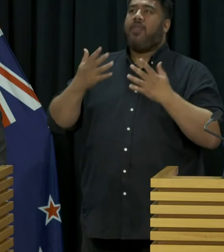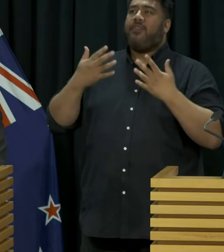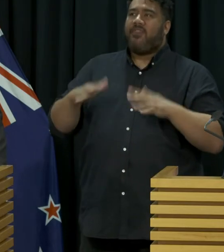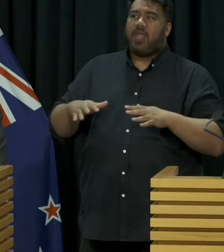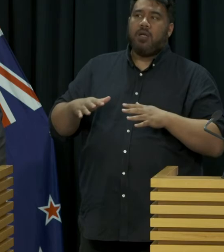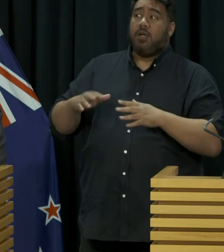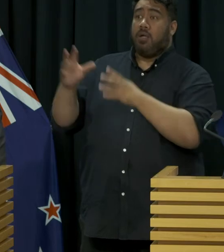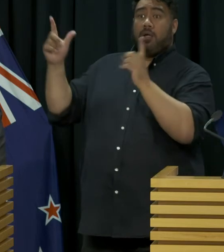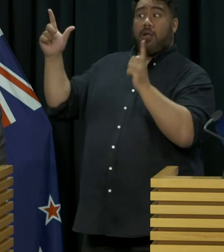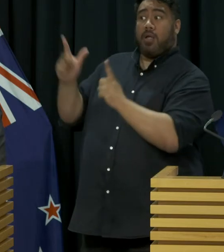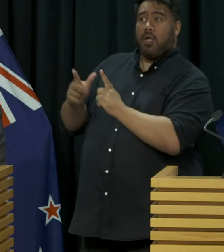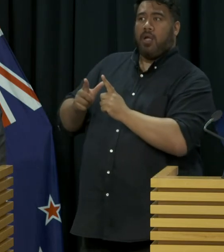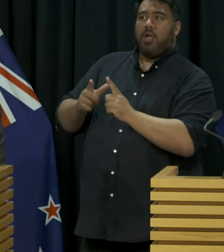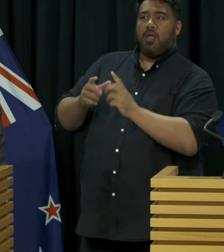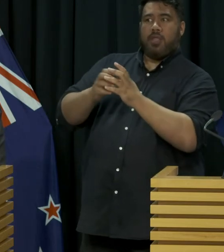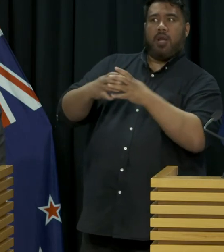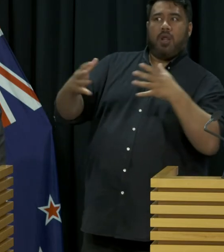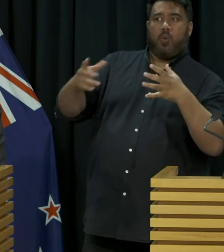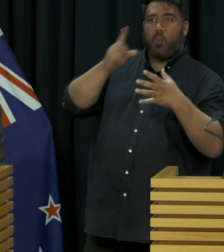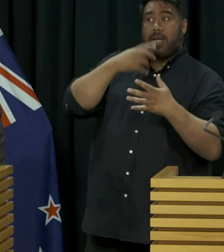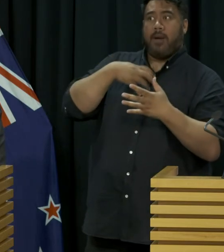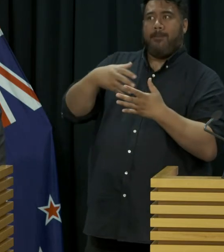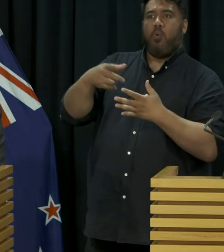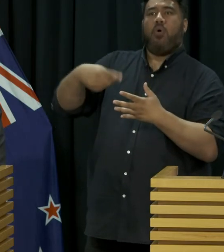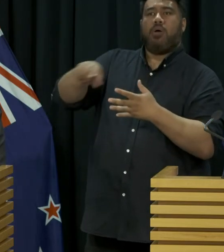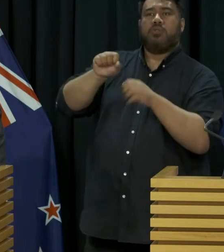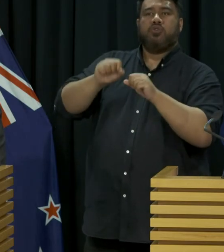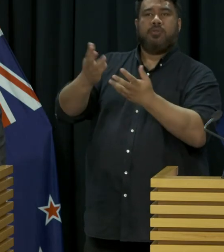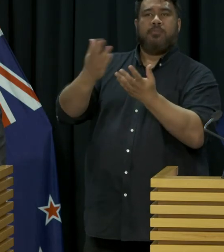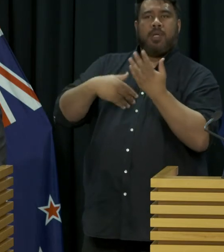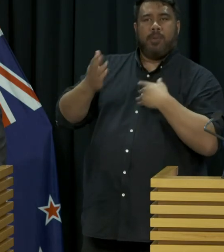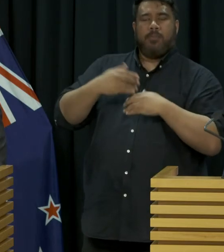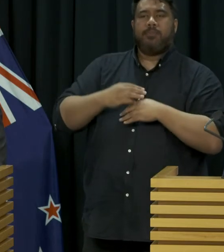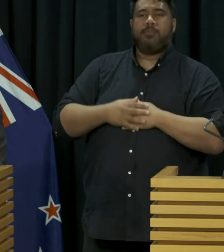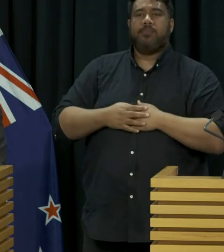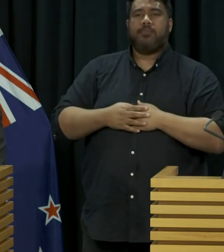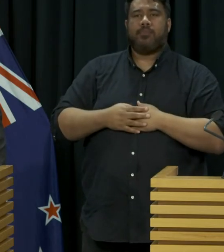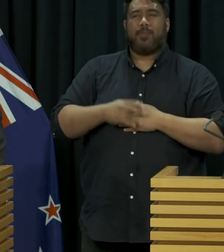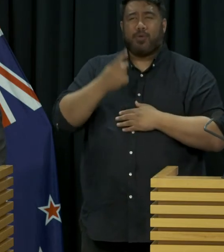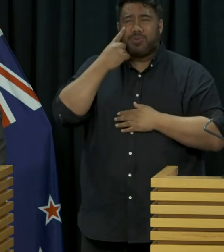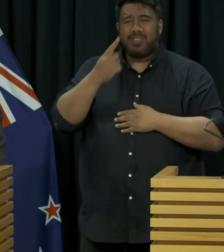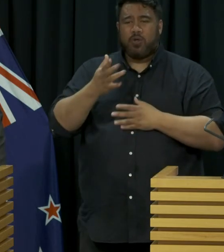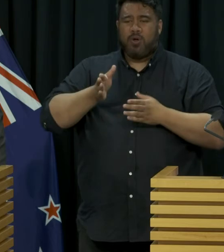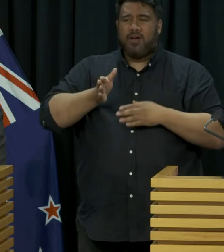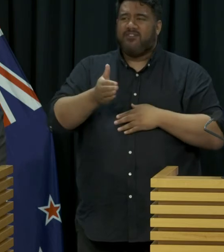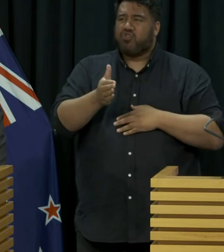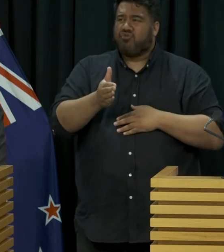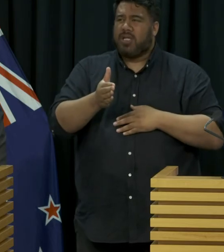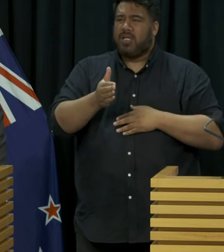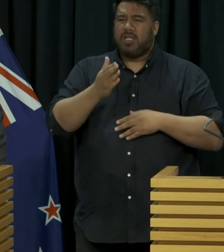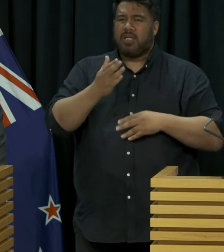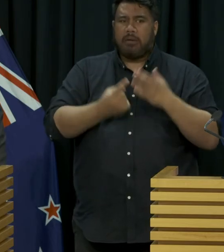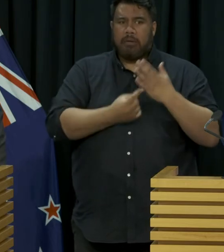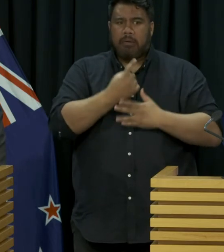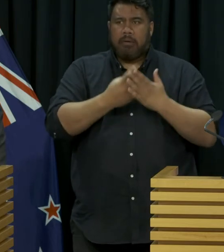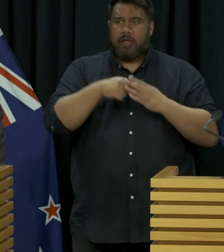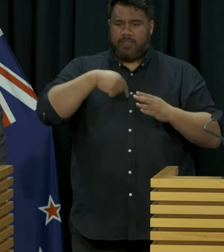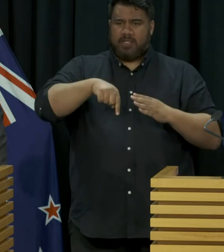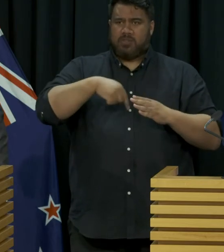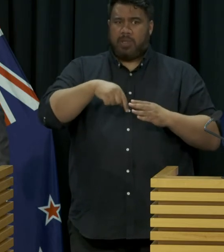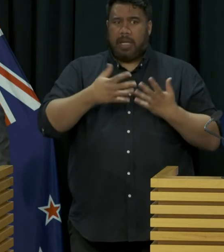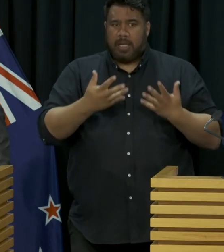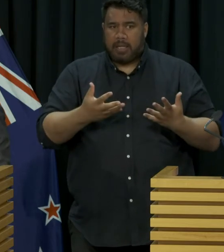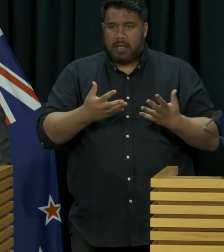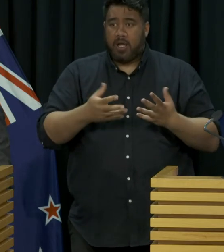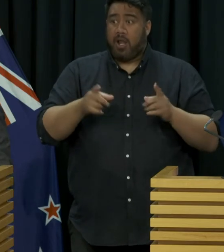as we are able to do so. But I think as you've seen even with the fisheries cases that we've been dealing with this week, the